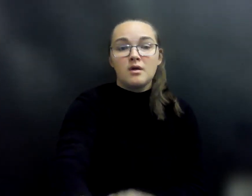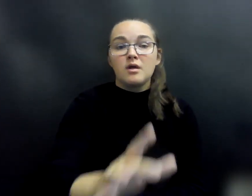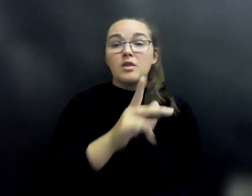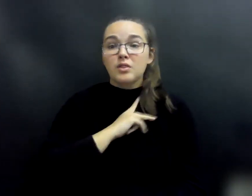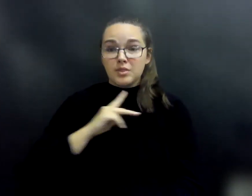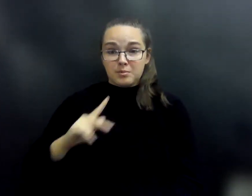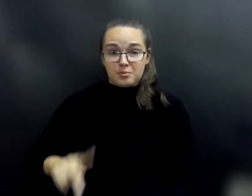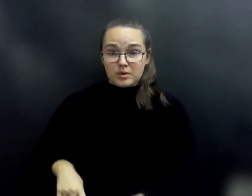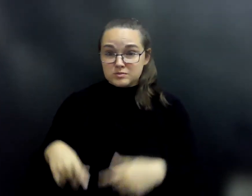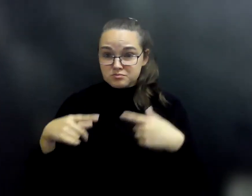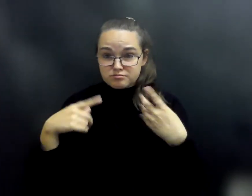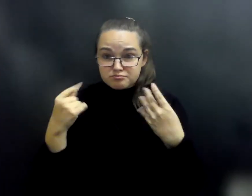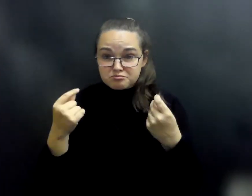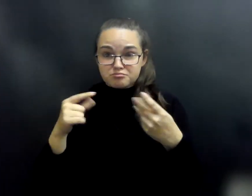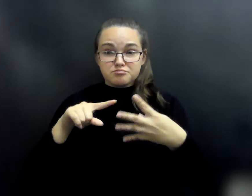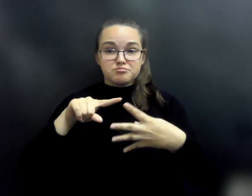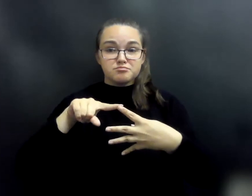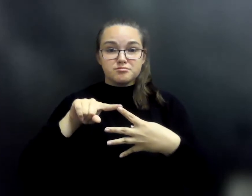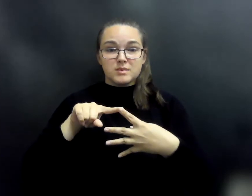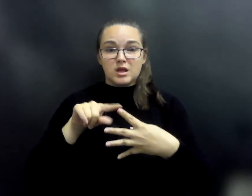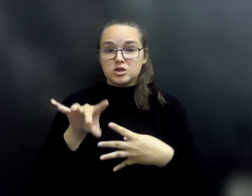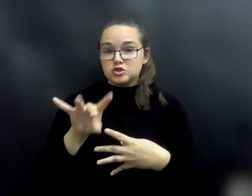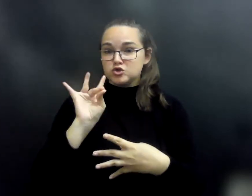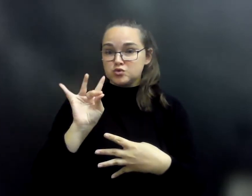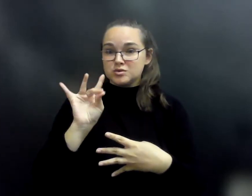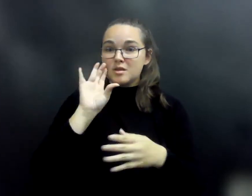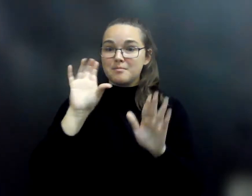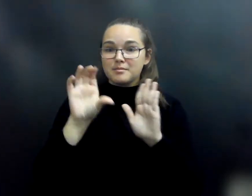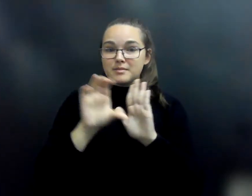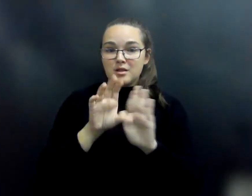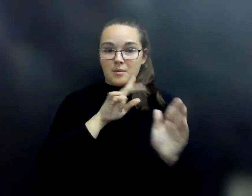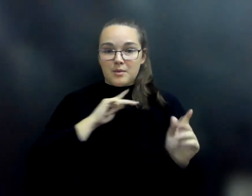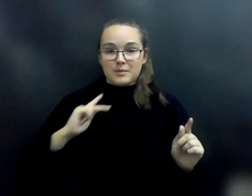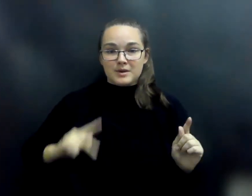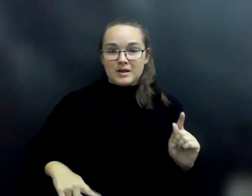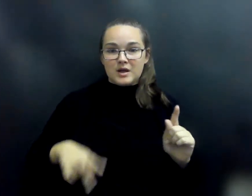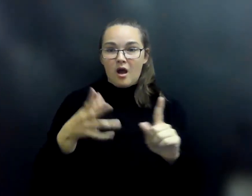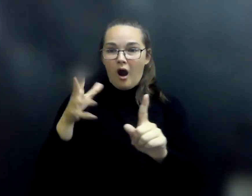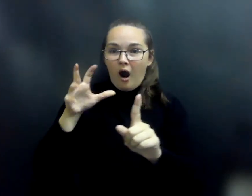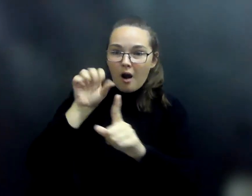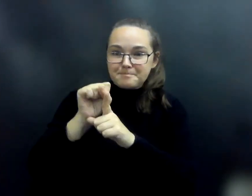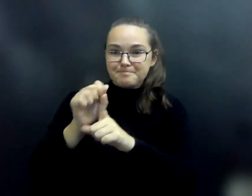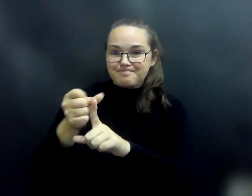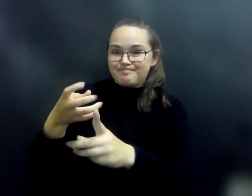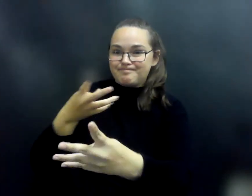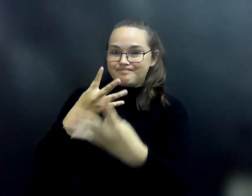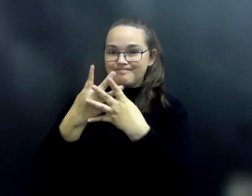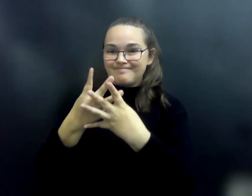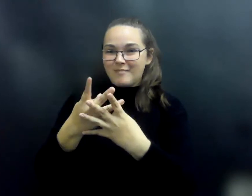The prince, a. chooses the picture of a princess who has been captured by an evil wizard. B.